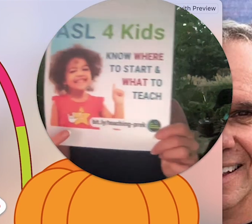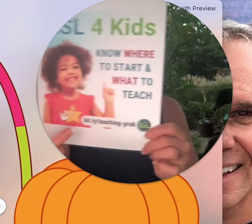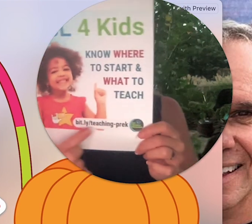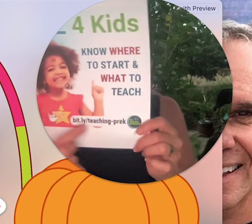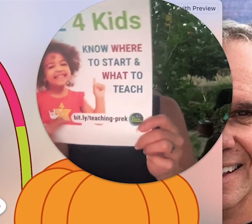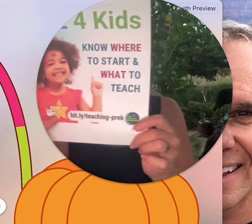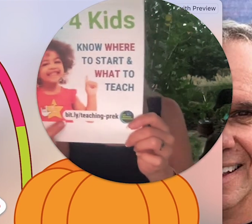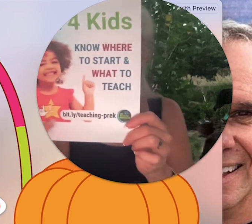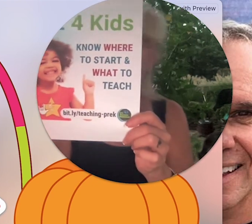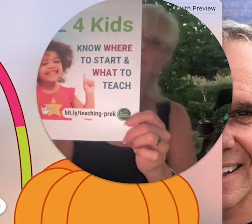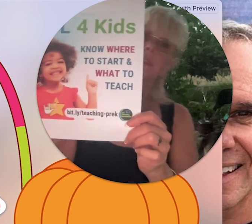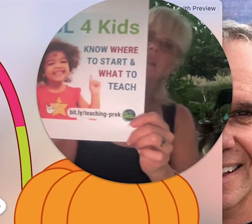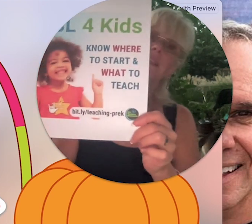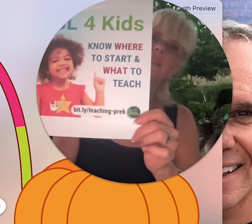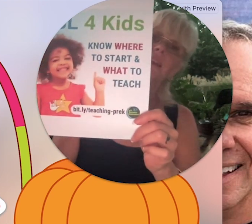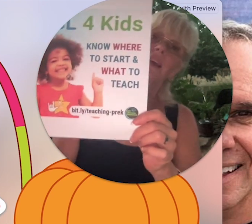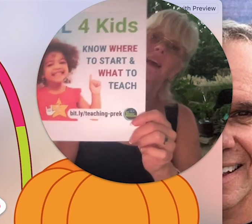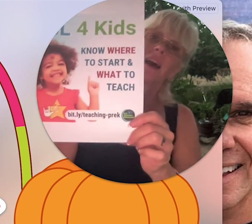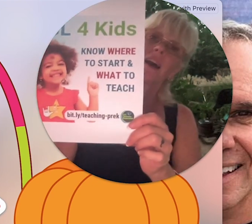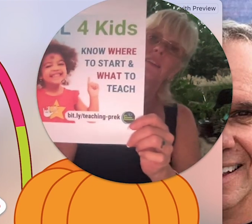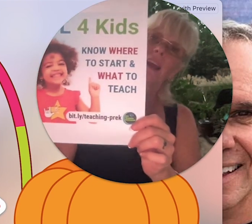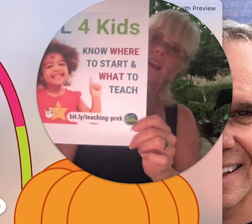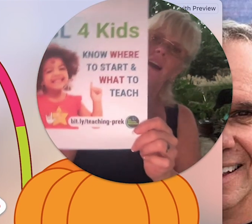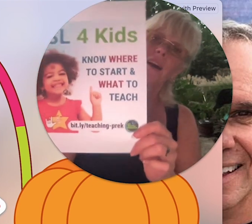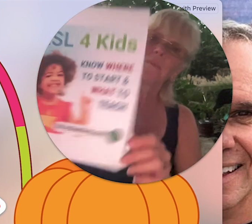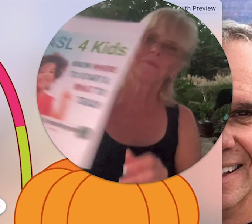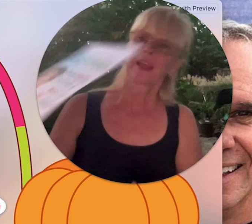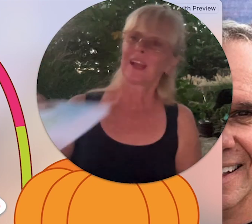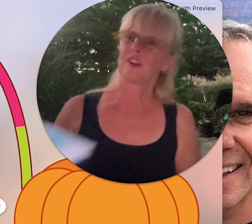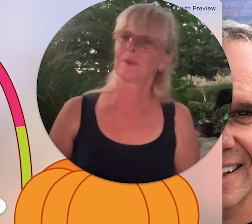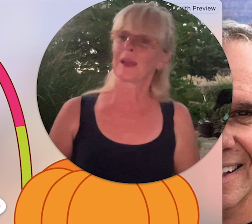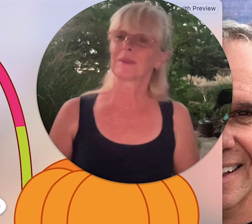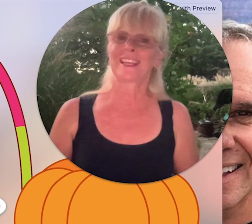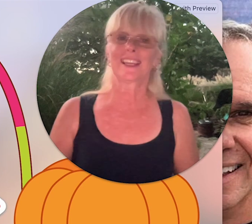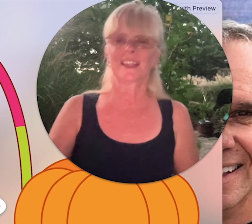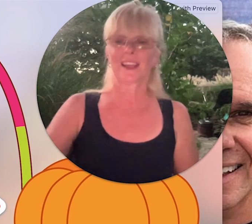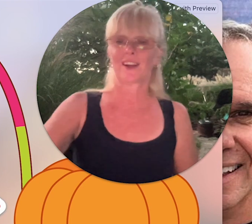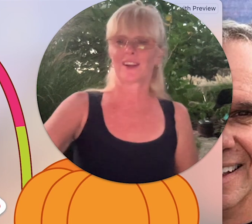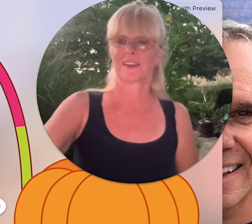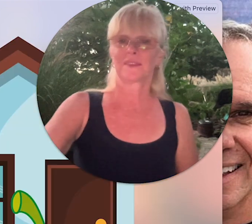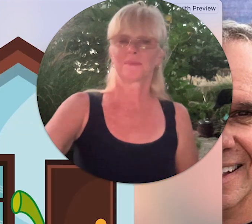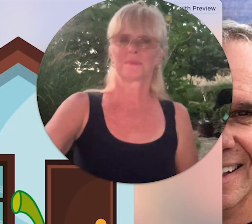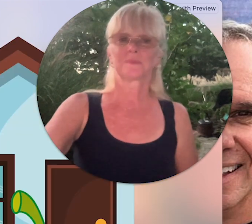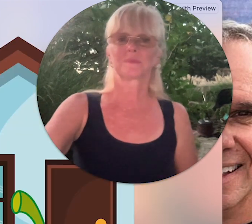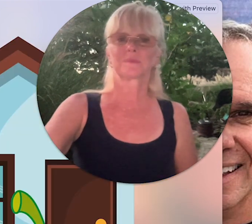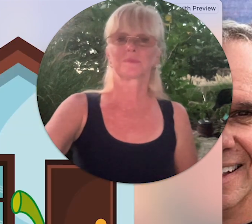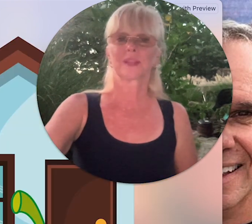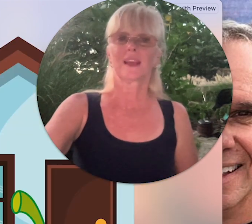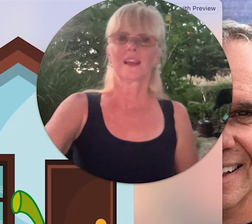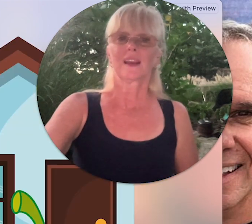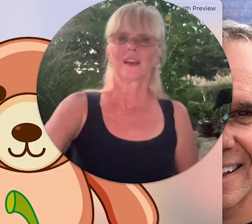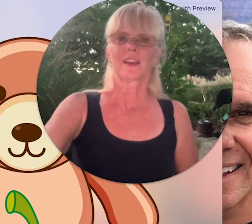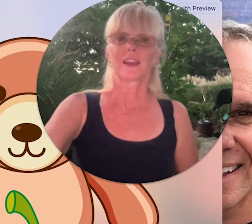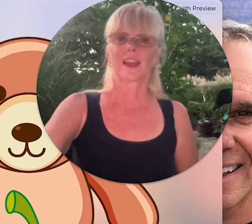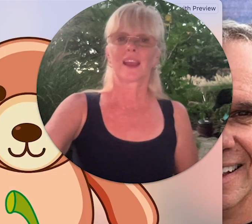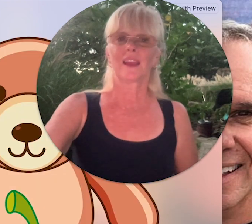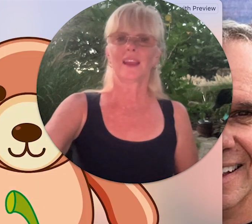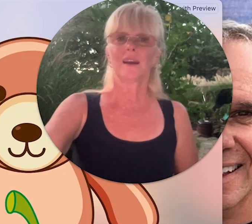ASL teaching resources dot-com and you'll be able to get it there okay a